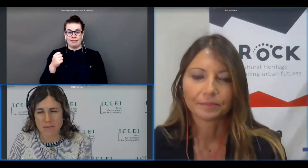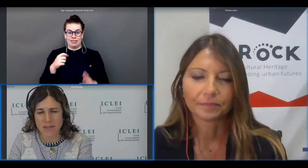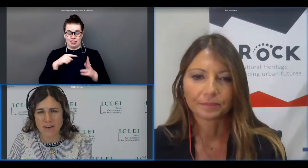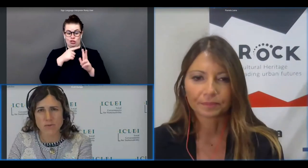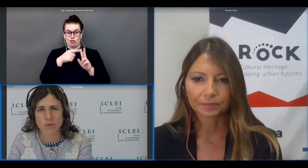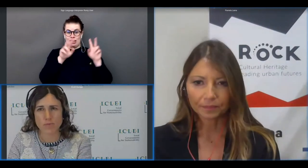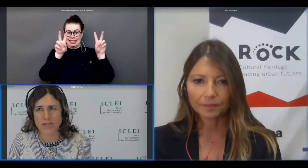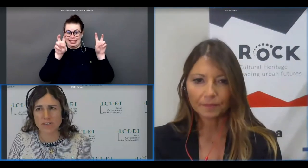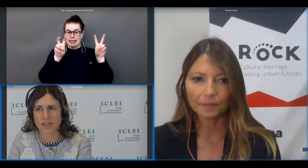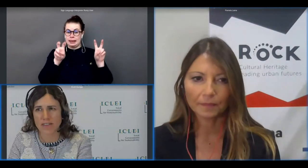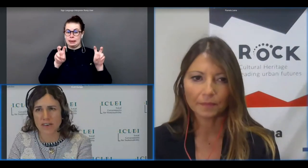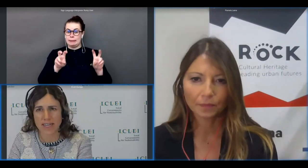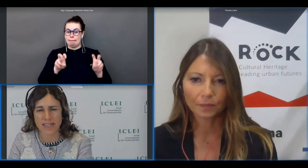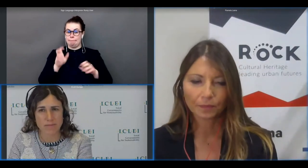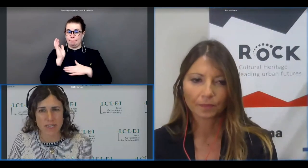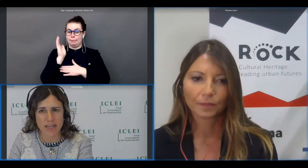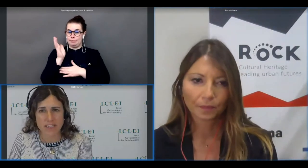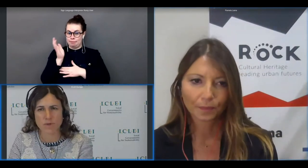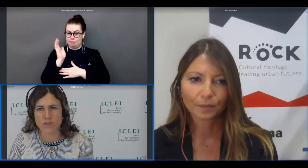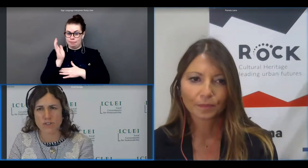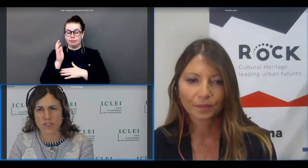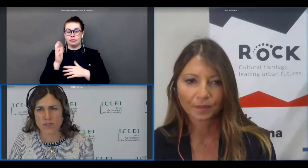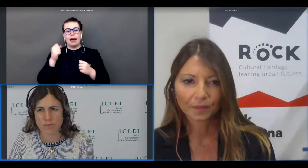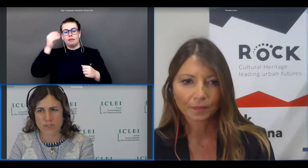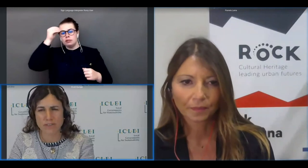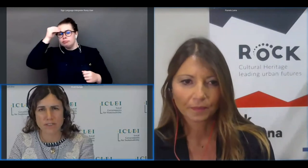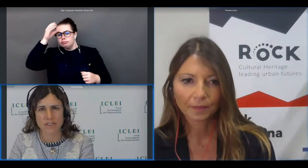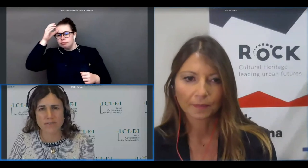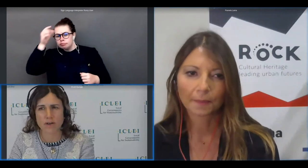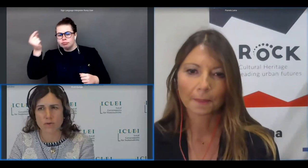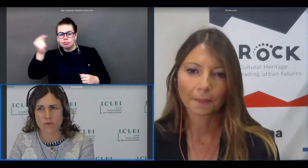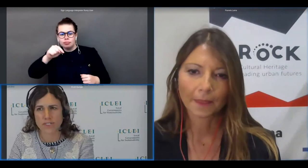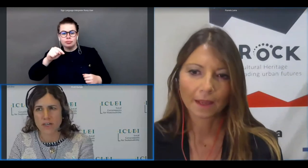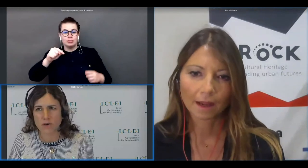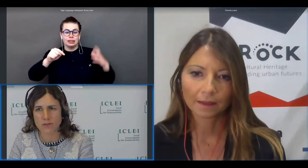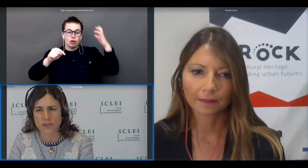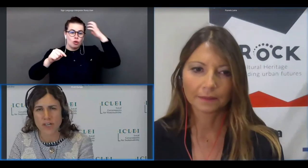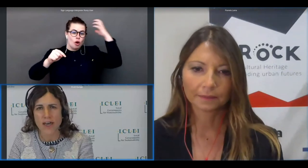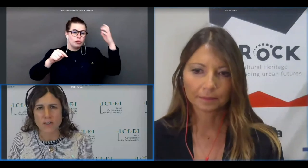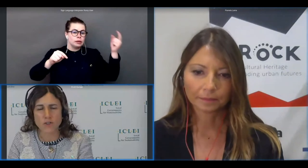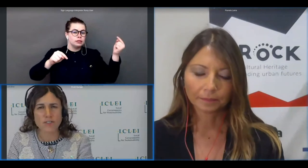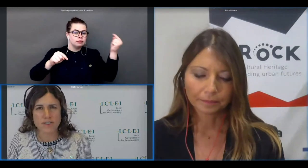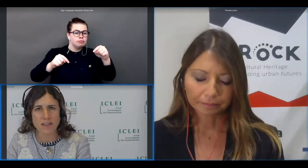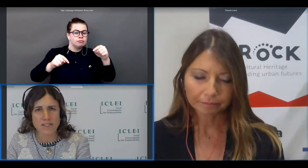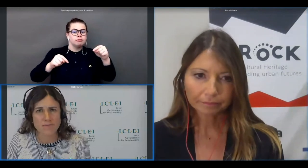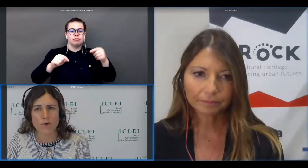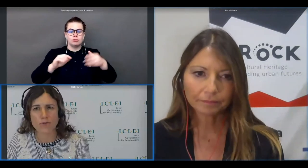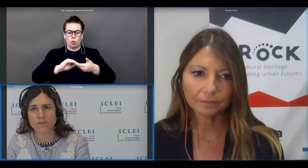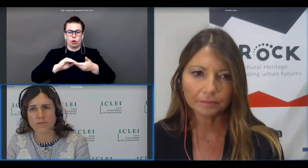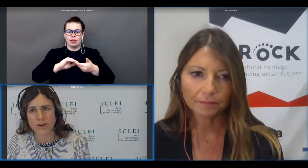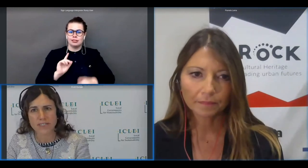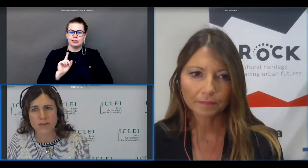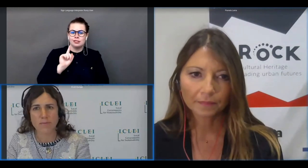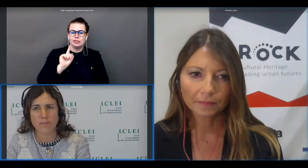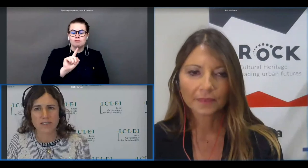seminars which bring together academic experts city representatives and local stakeholders to discuss both